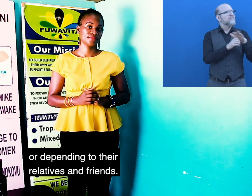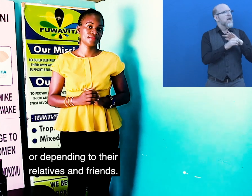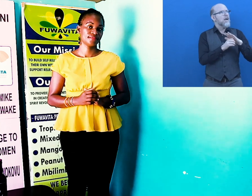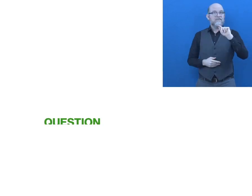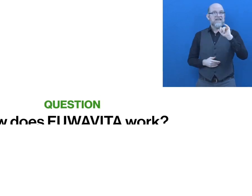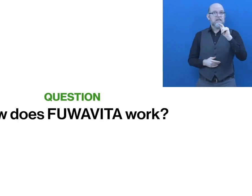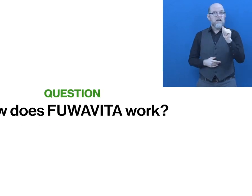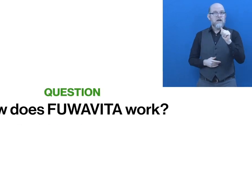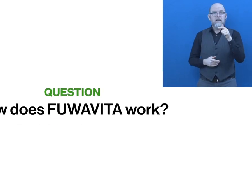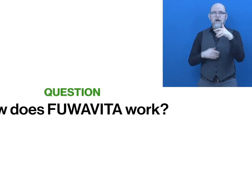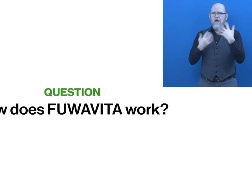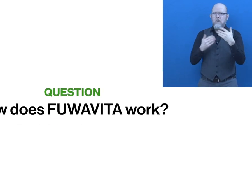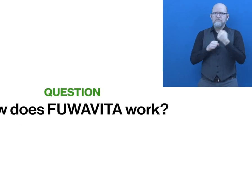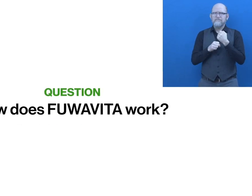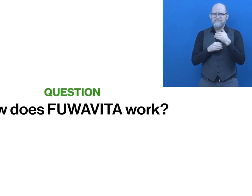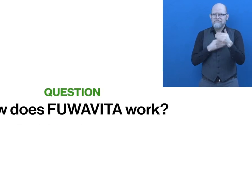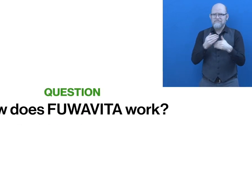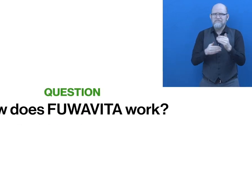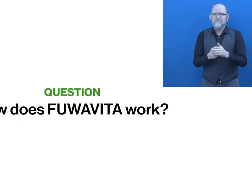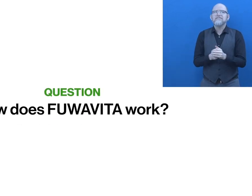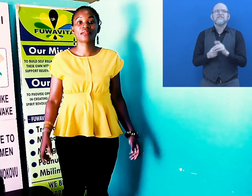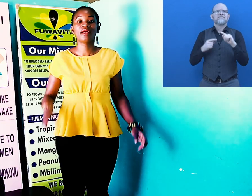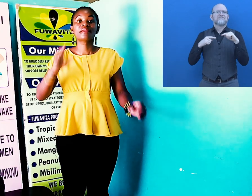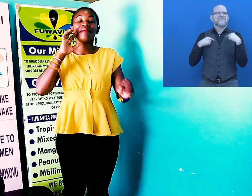friends. How does Fuwa Vita work?